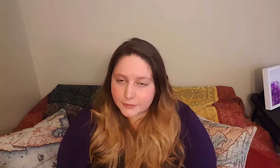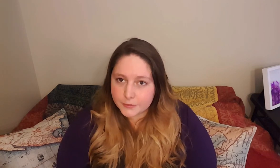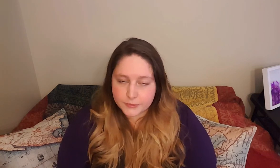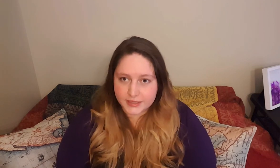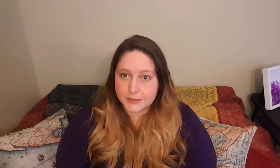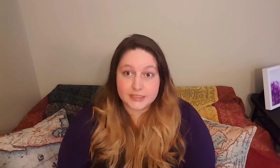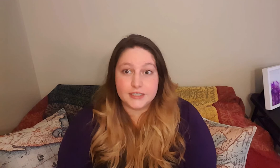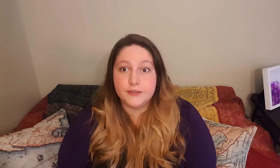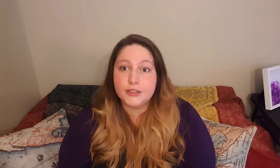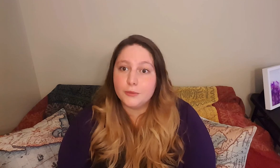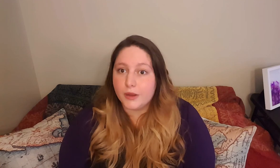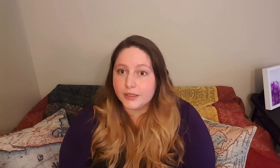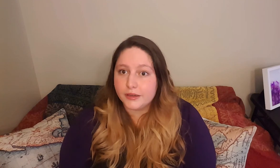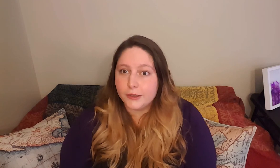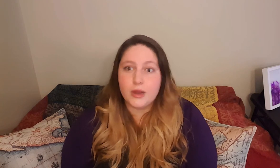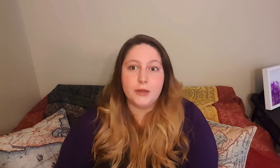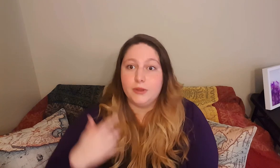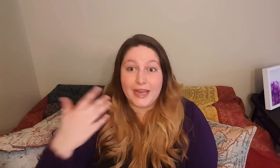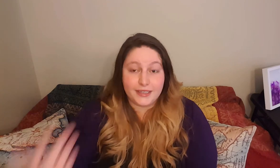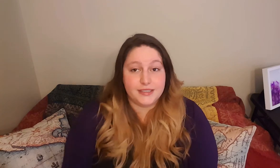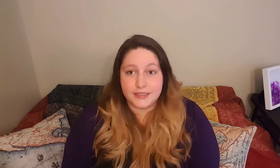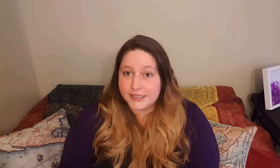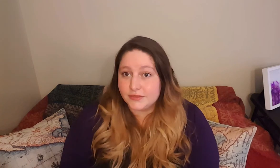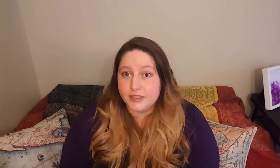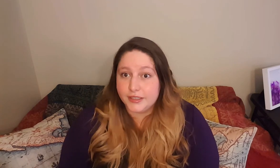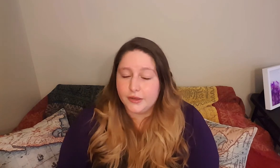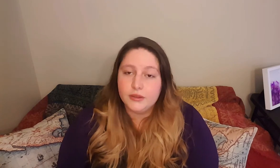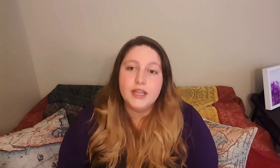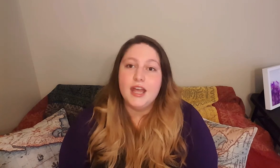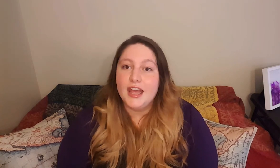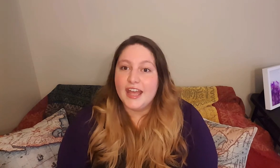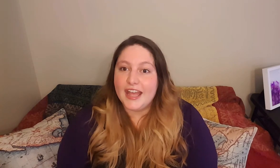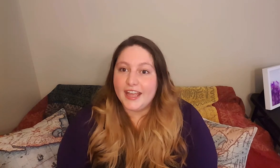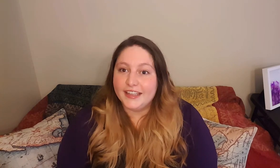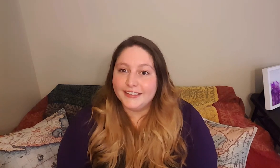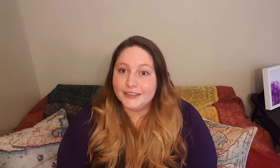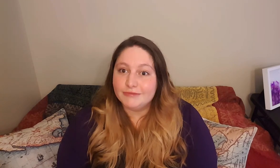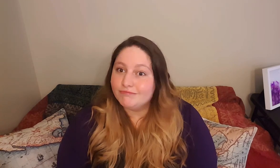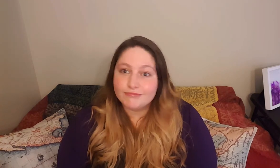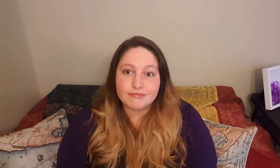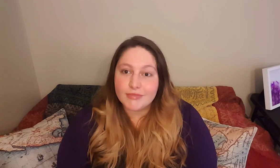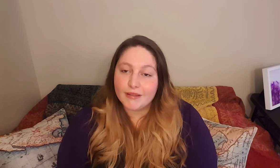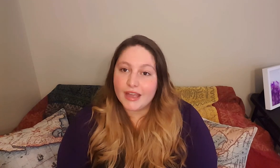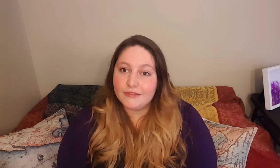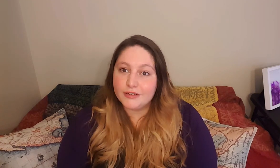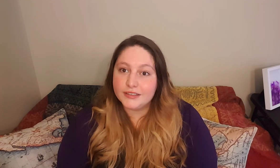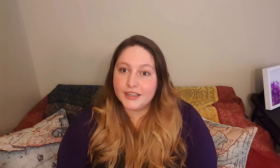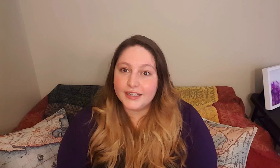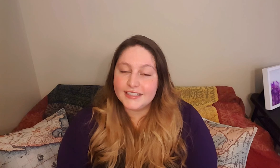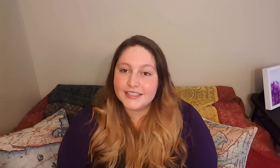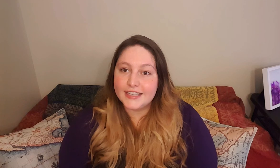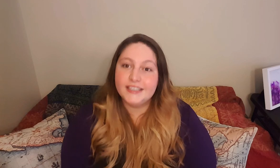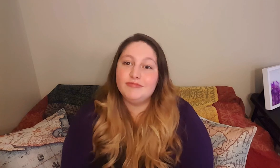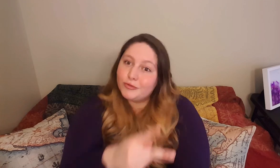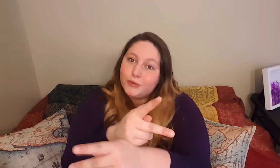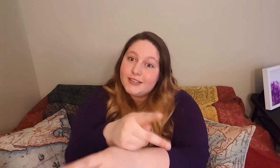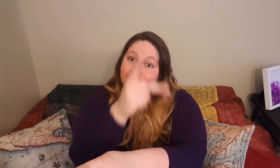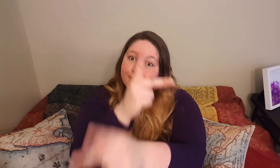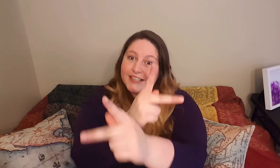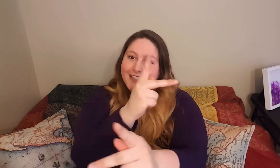something specific you're wanting to know. I will add it to the next video. And. Have fun guys. And. Of course. Take